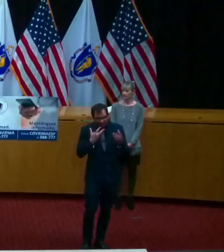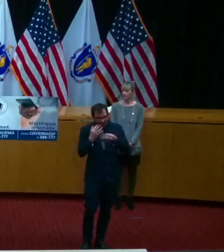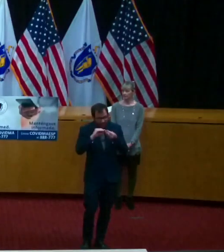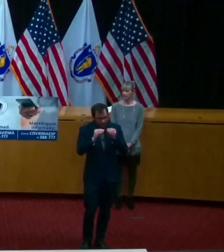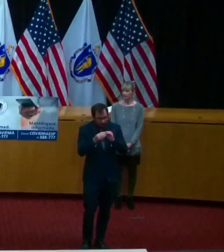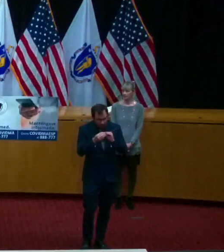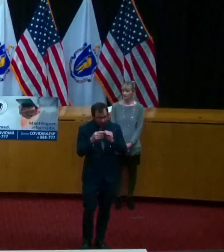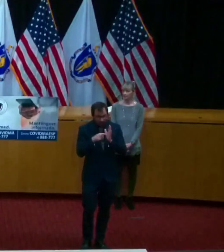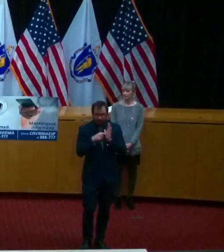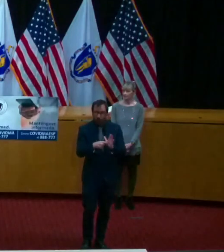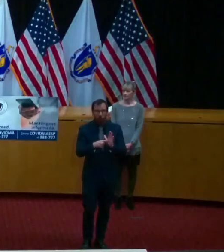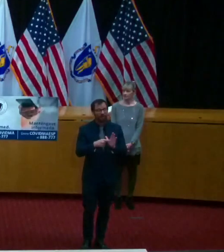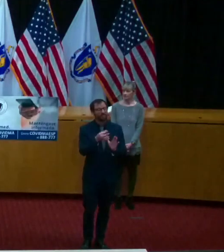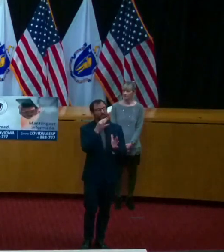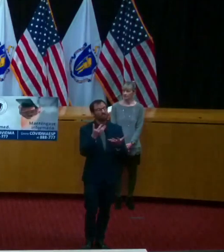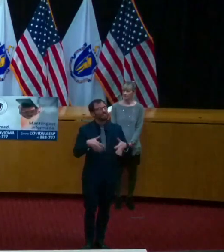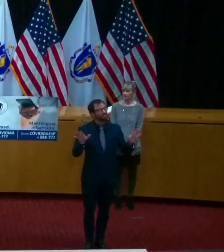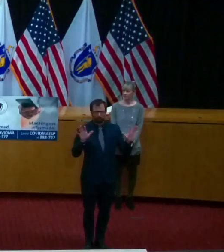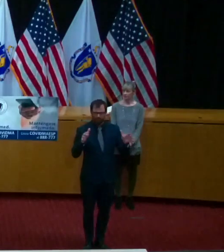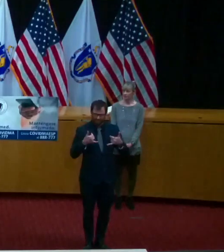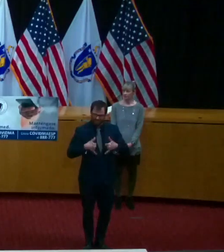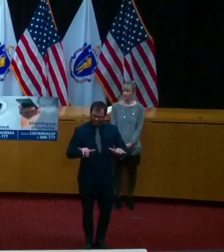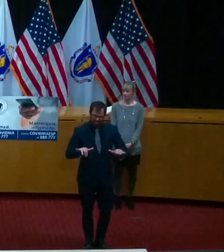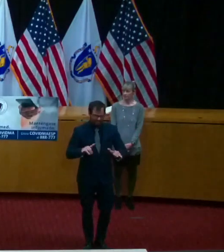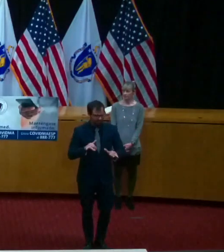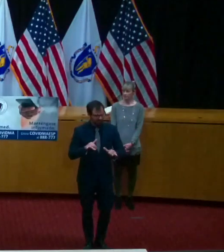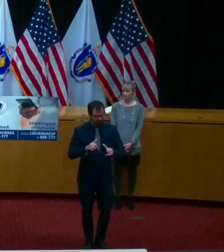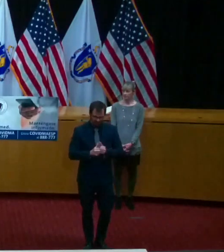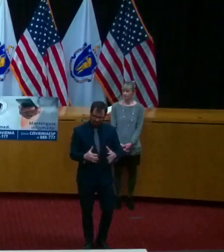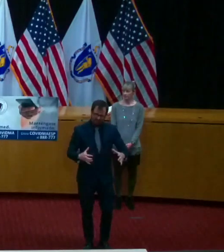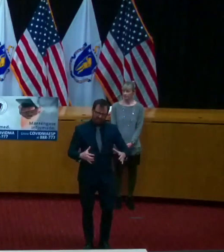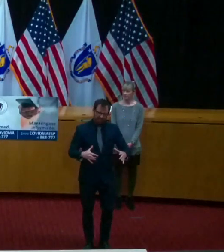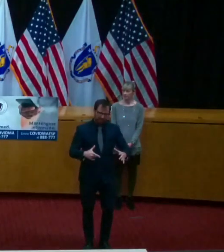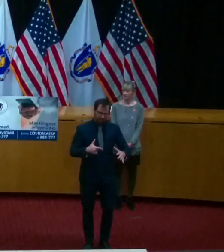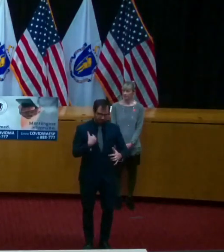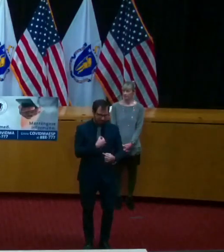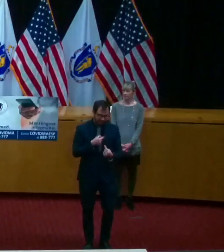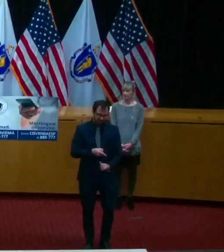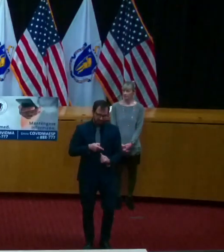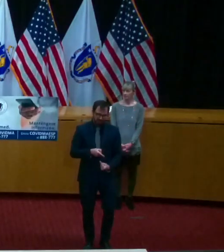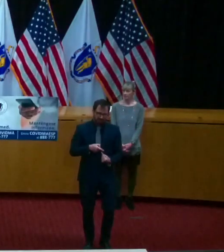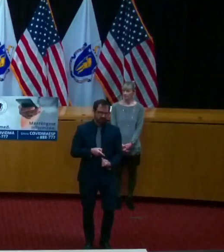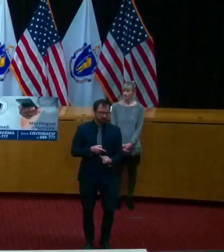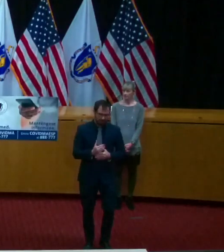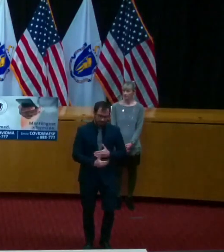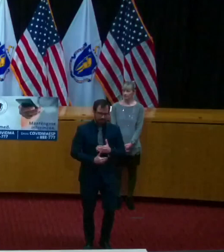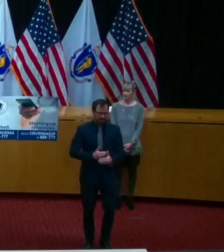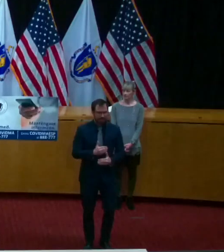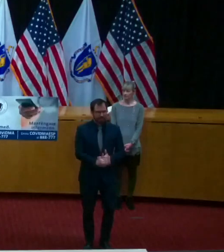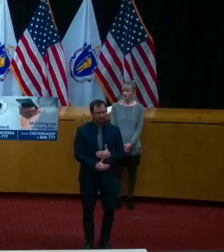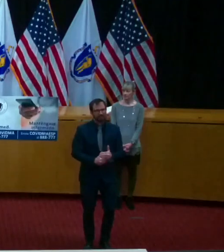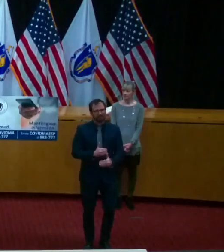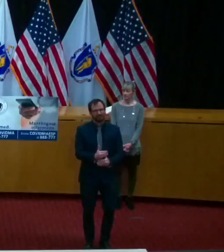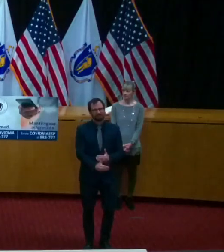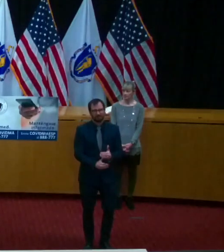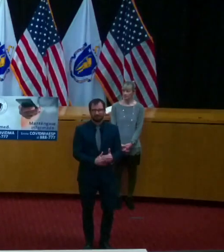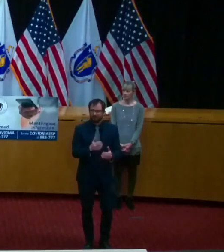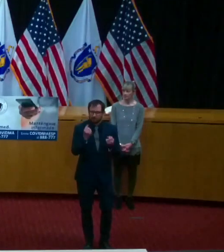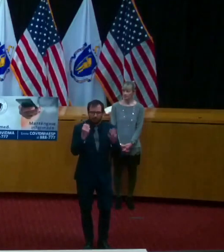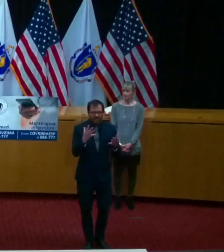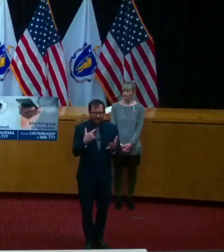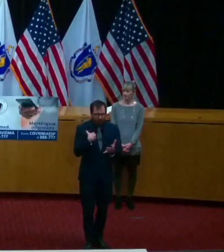to hear and it's hard for me to say but there are many unknowns about covet 19 and our health care experts and